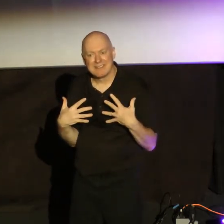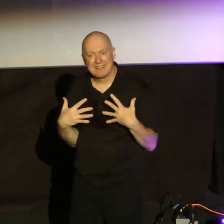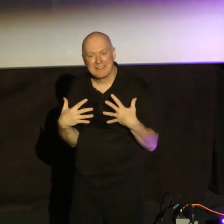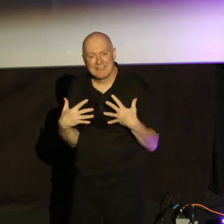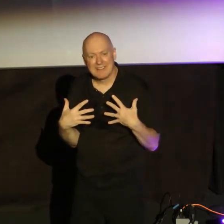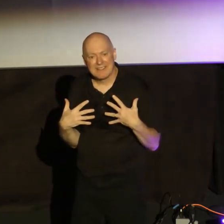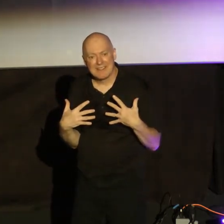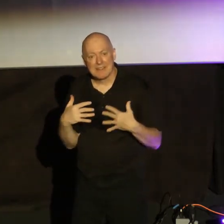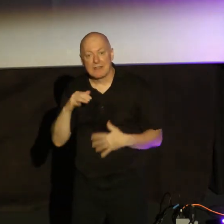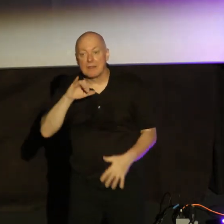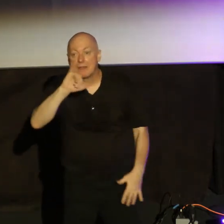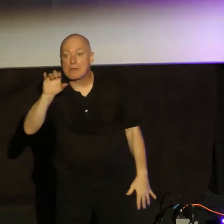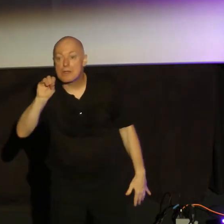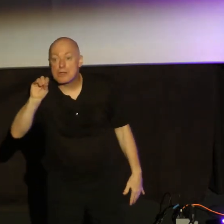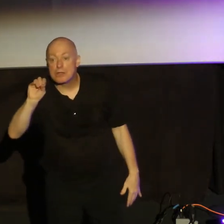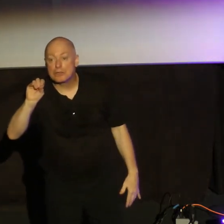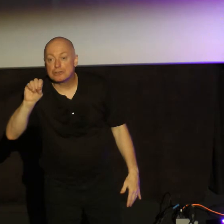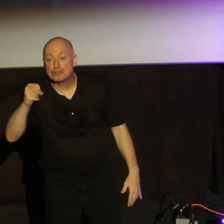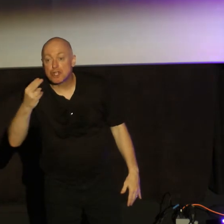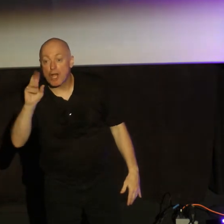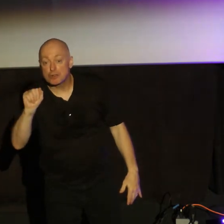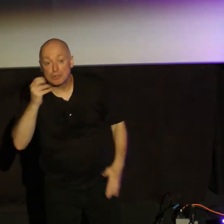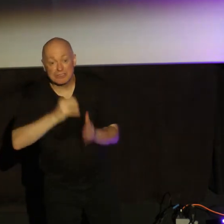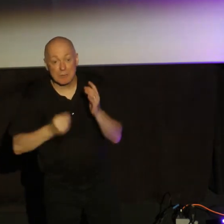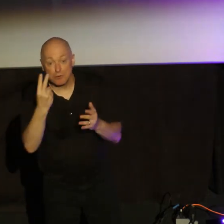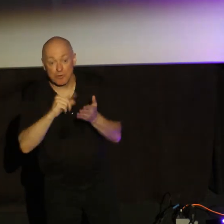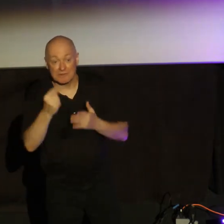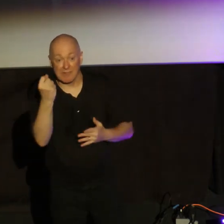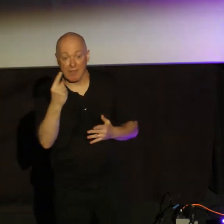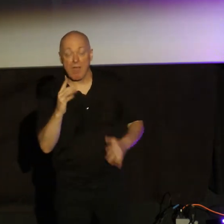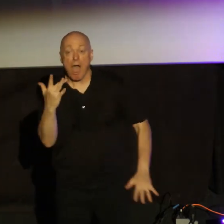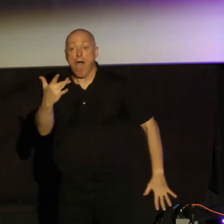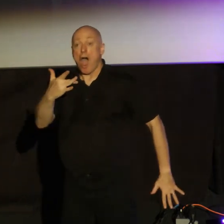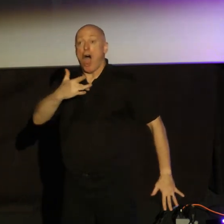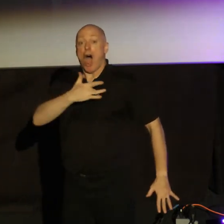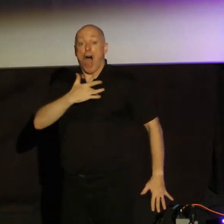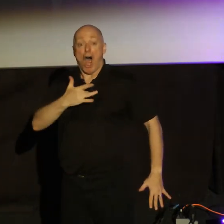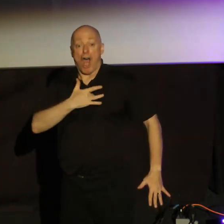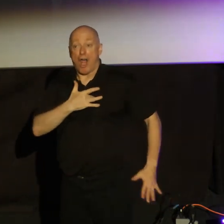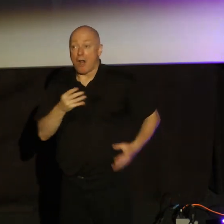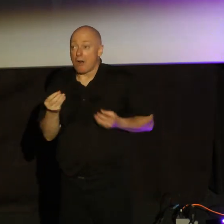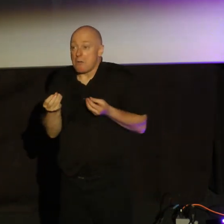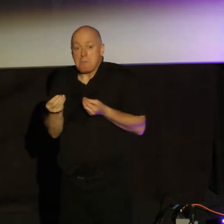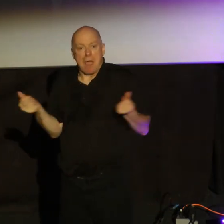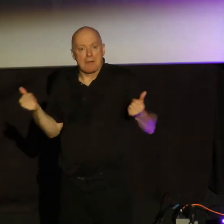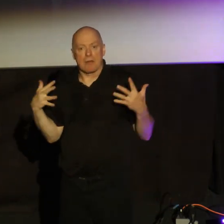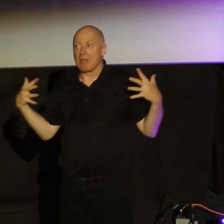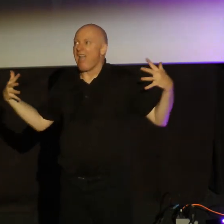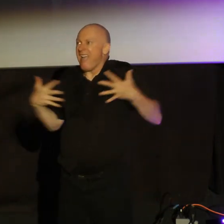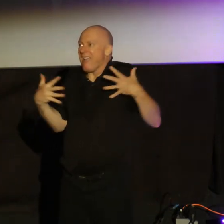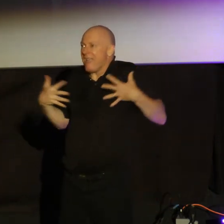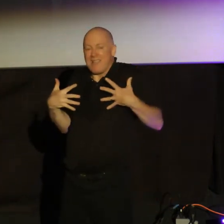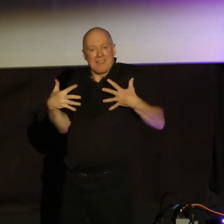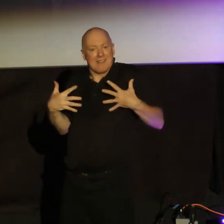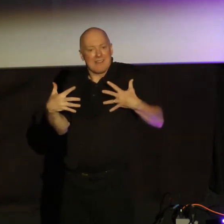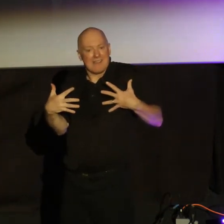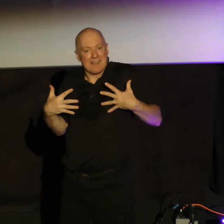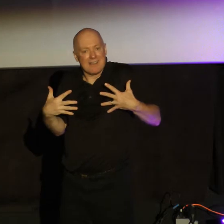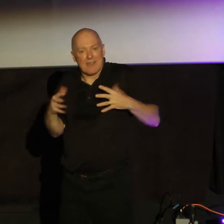In Joshua 2.11, Rahab says, our heart melted. And there was no spirit left